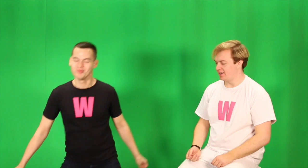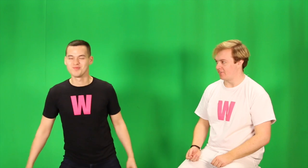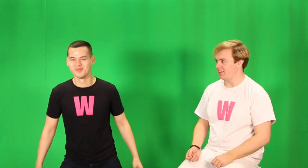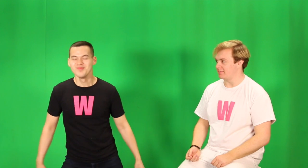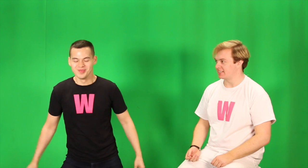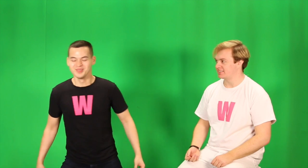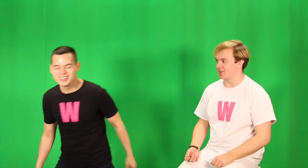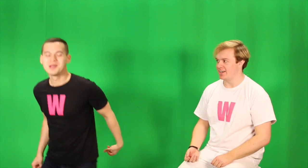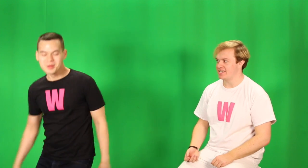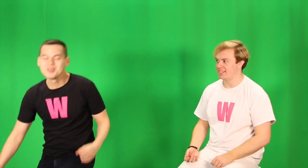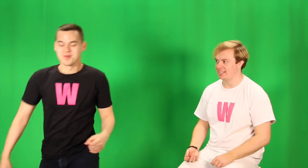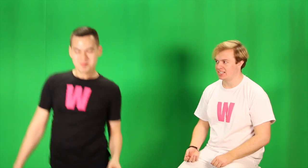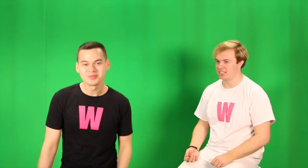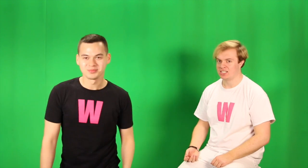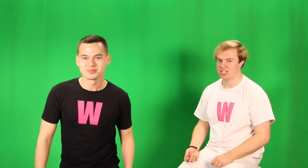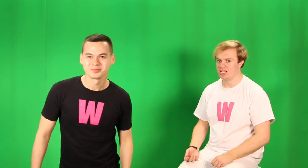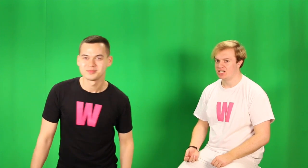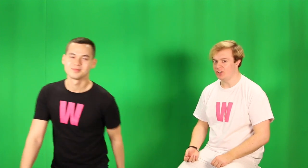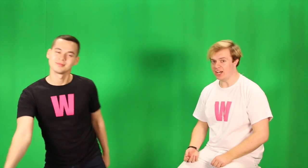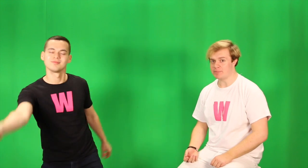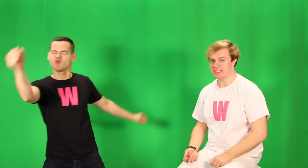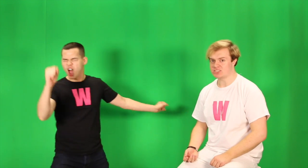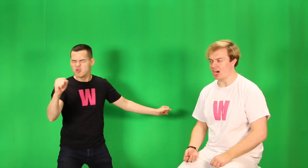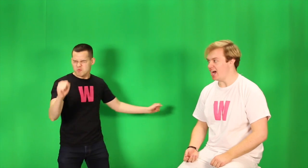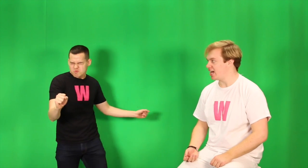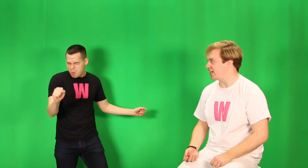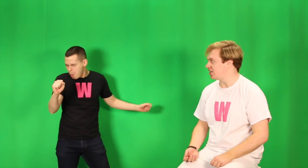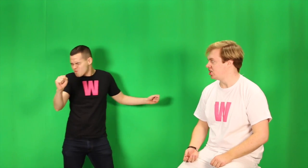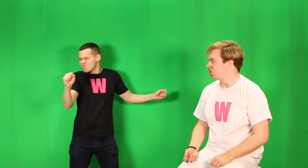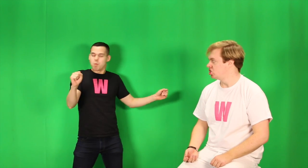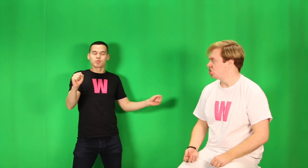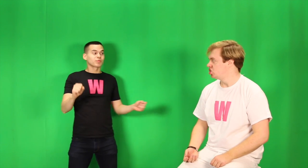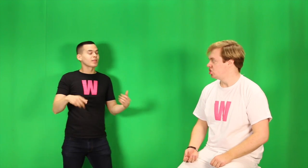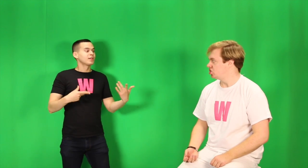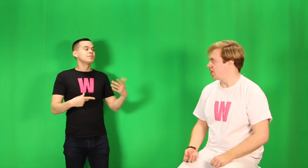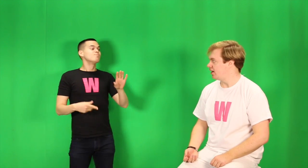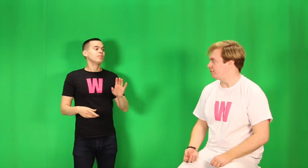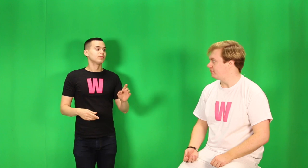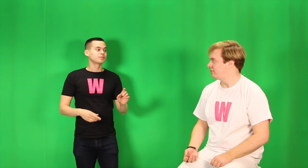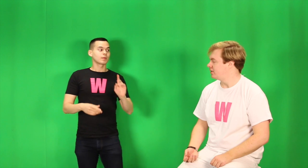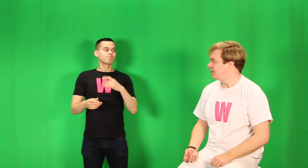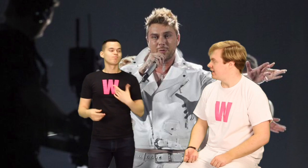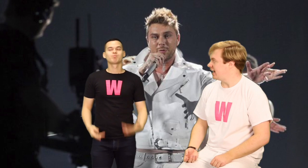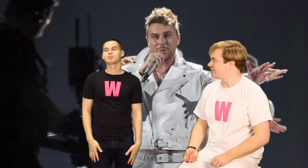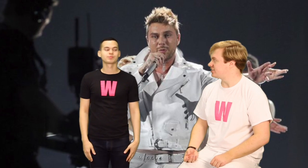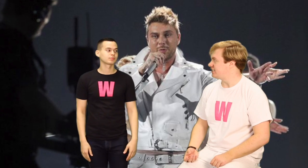a really big stride, who had a big stride? Um, Angel City,